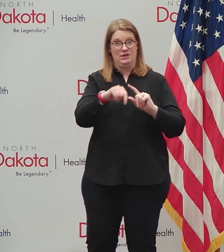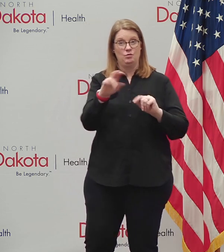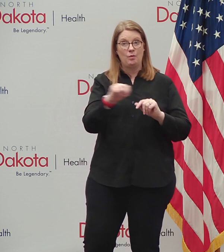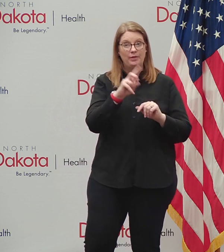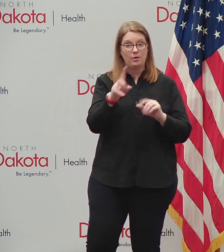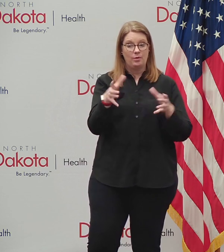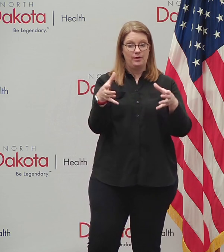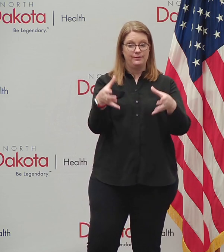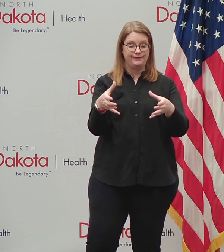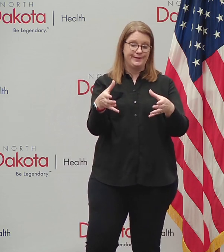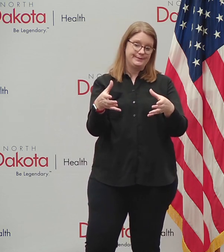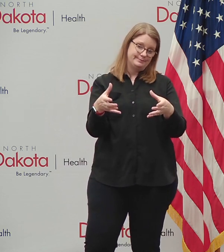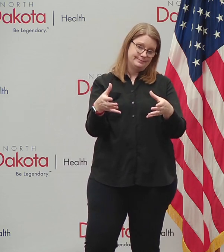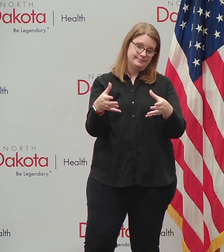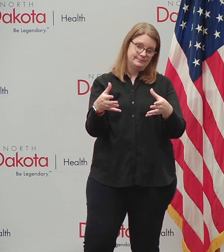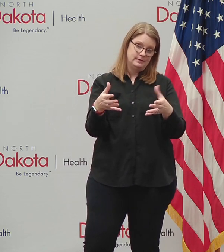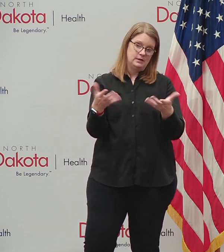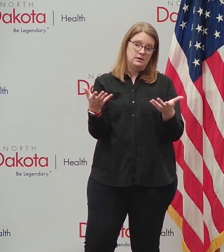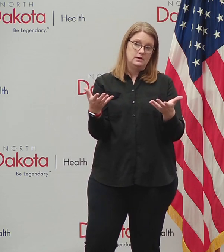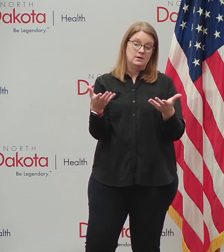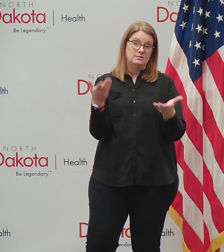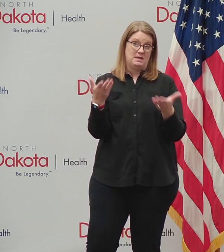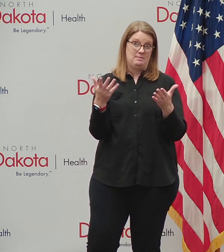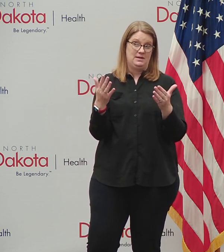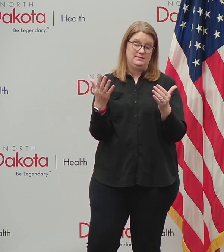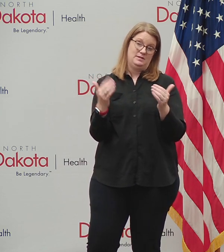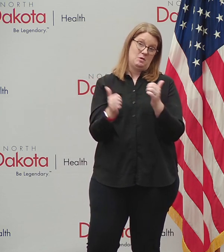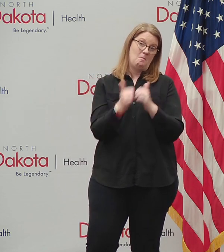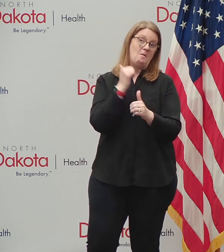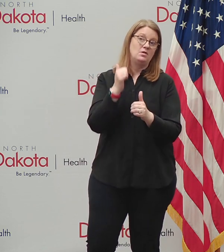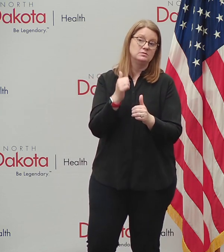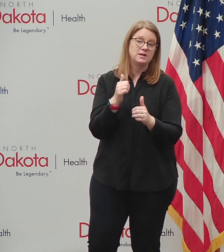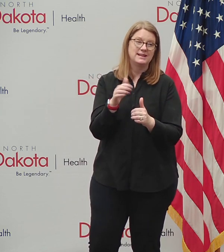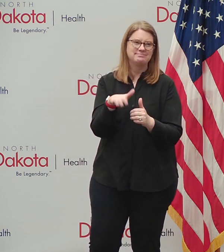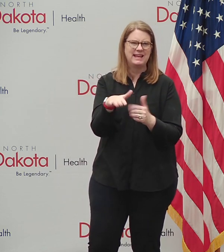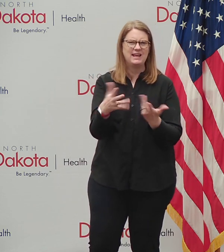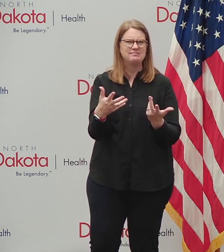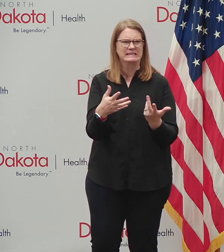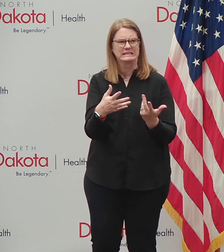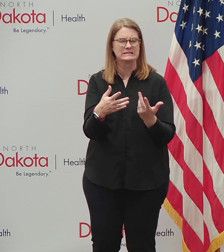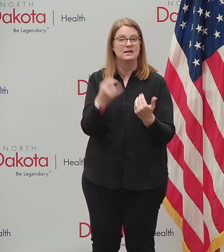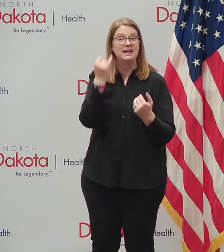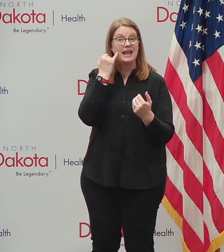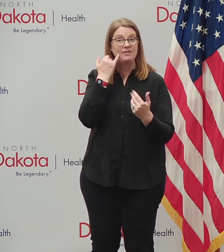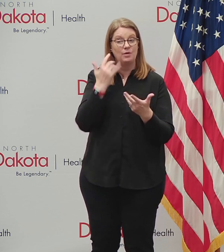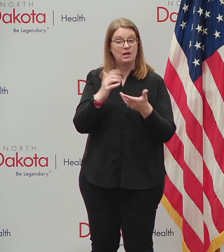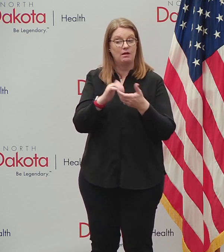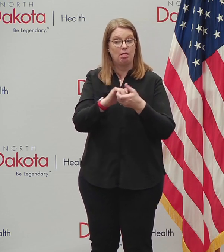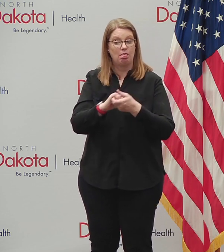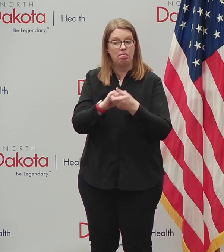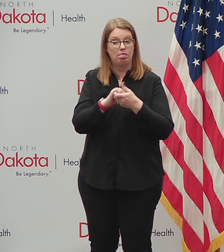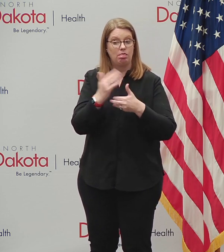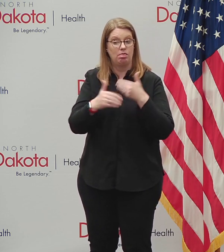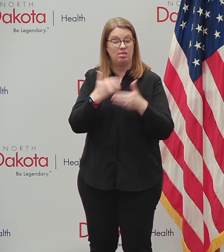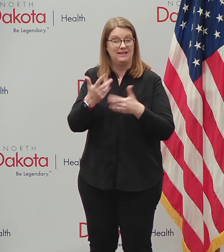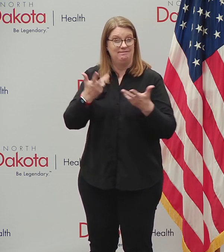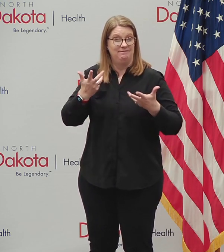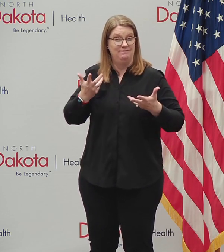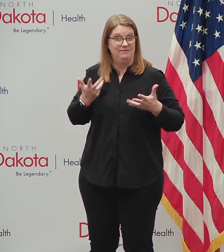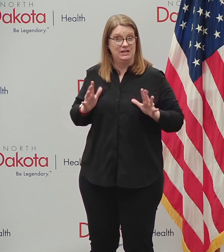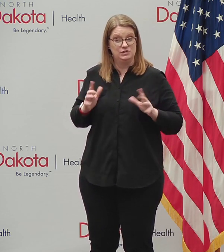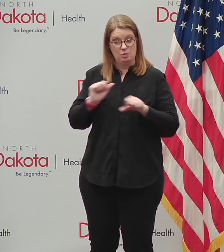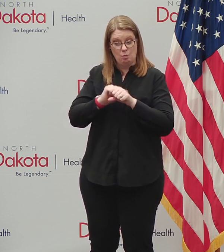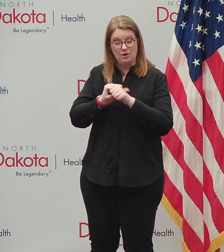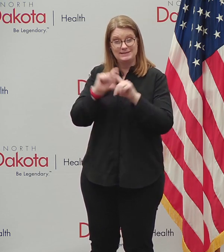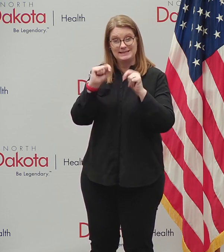you know, now maybe over the majority that is like, Hey, uh, we can figure out a way to get through this. If we get through it together and let's do the smart things together as a